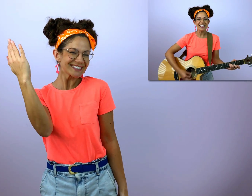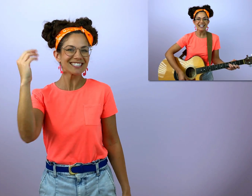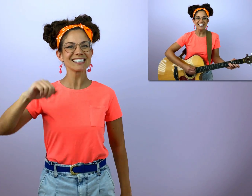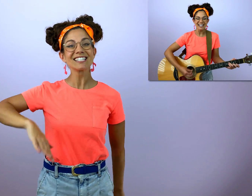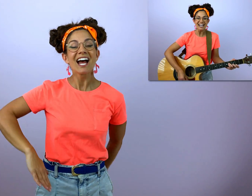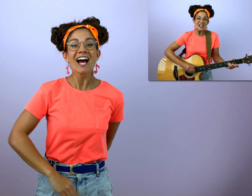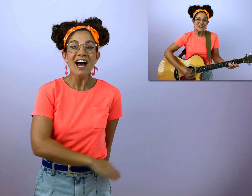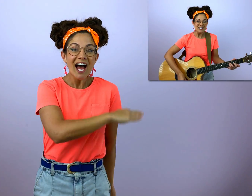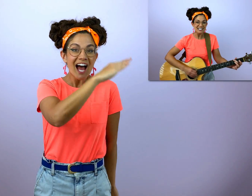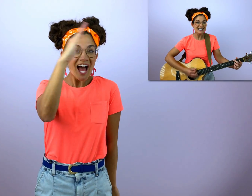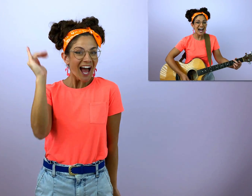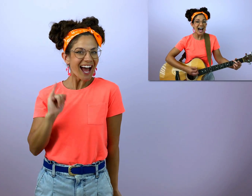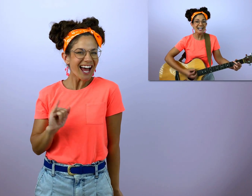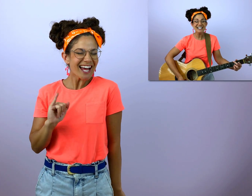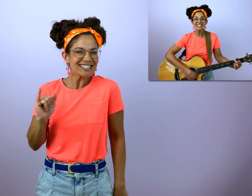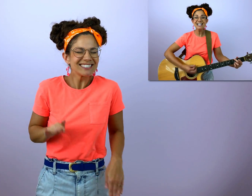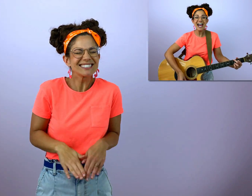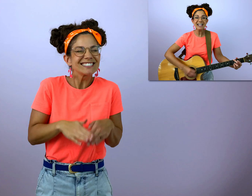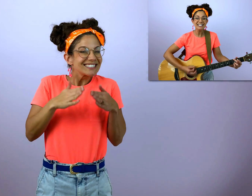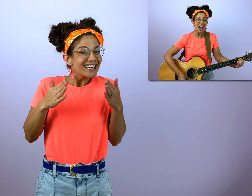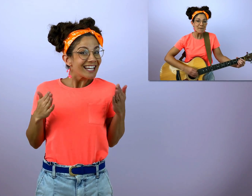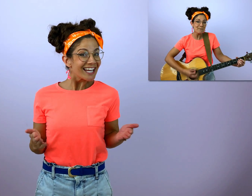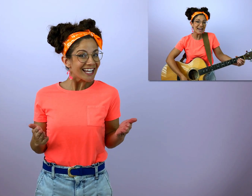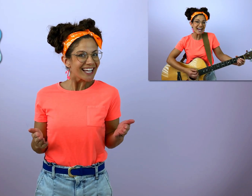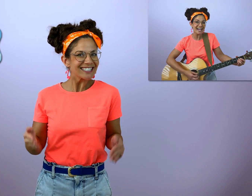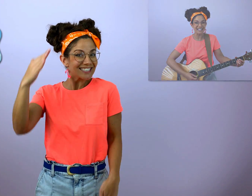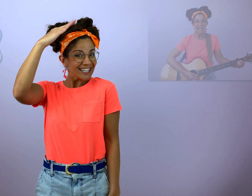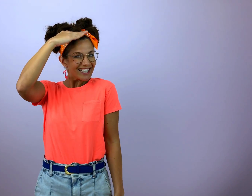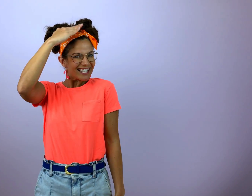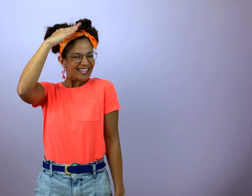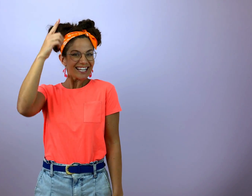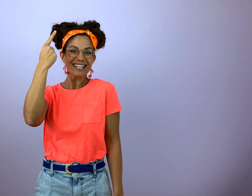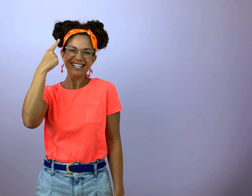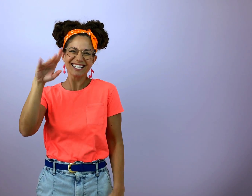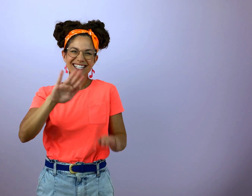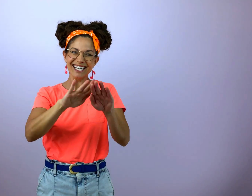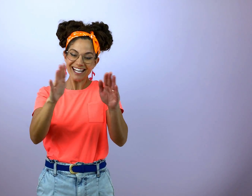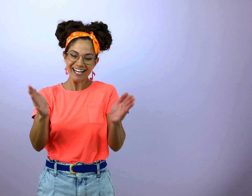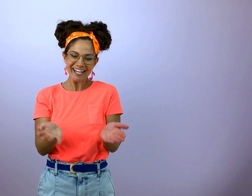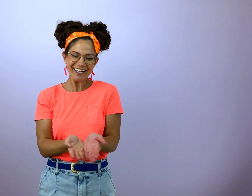The sky is like a big hat for the earth